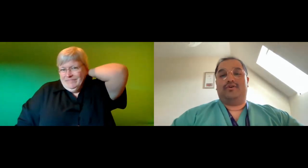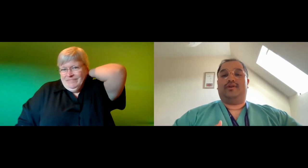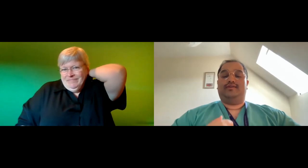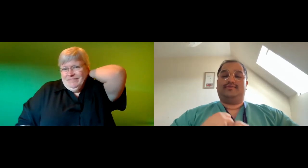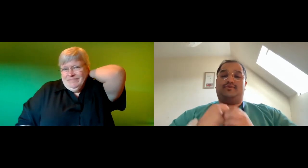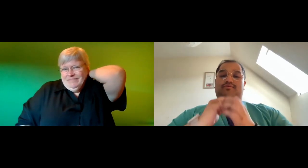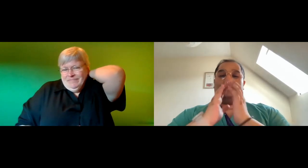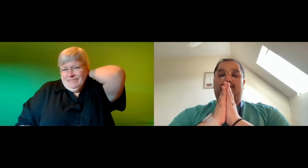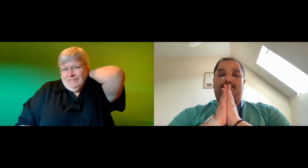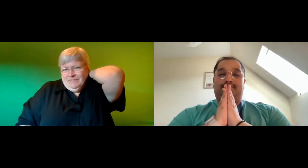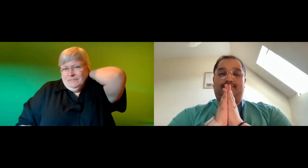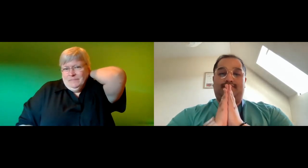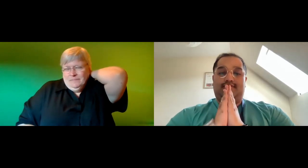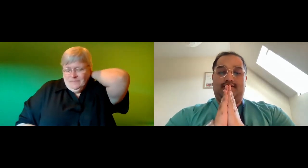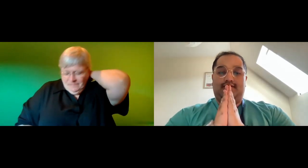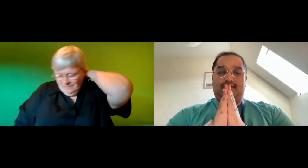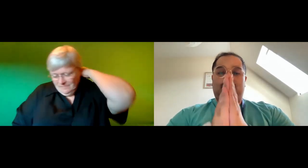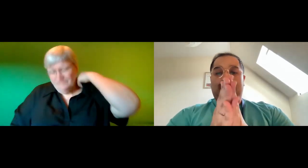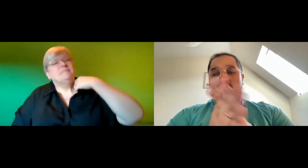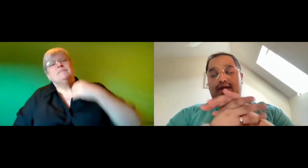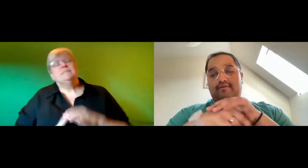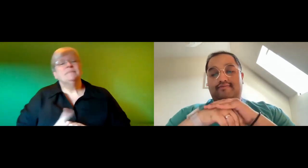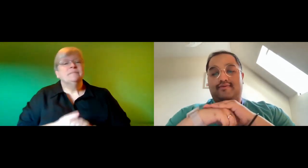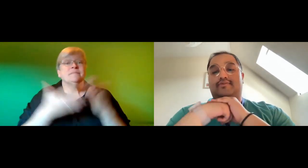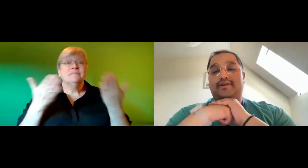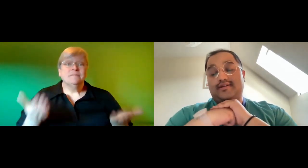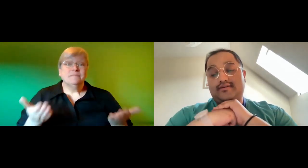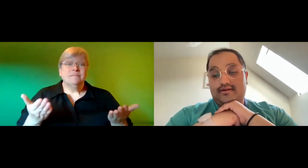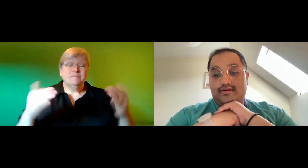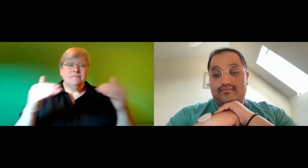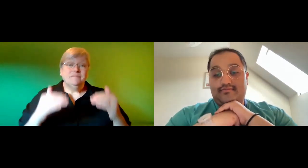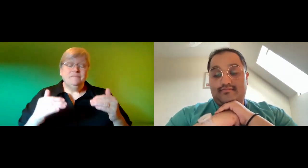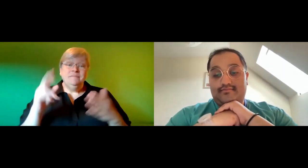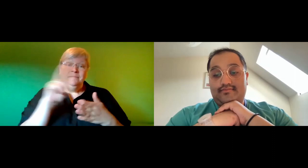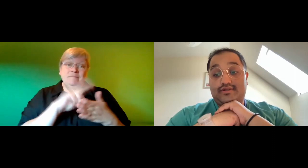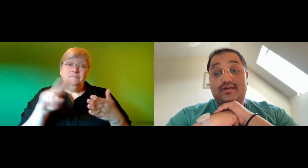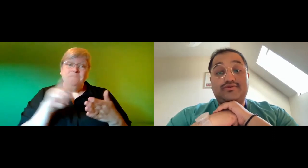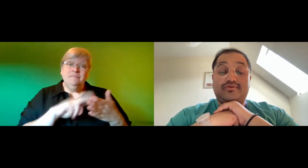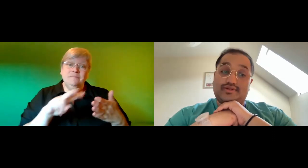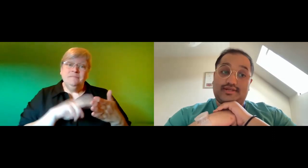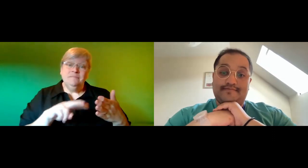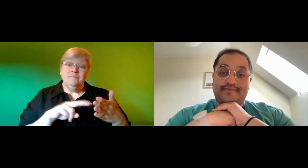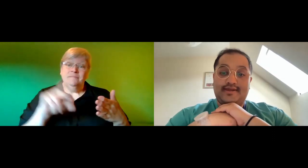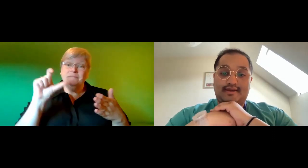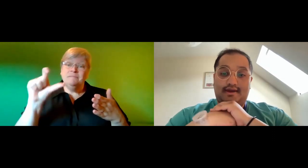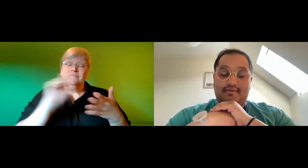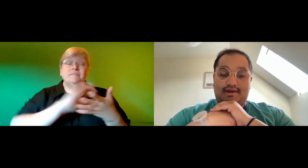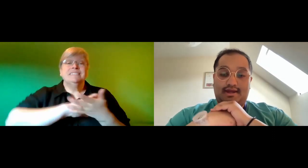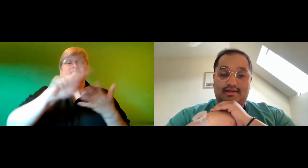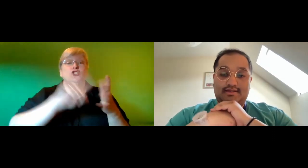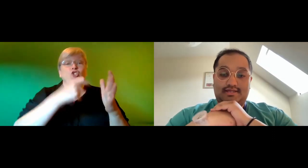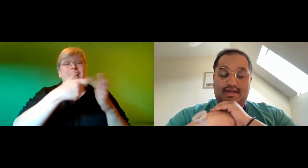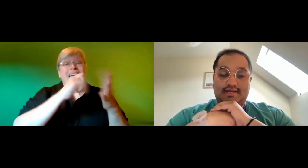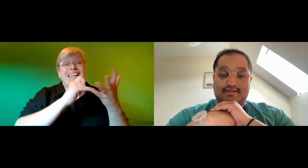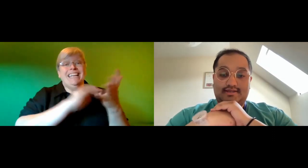okay so um we now have a reader um chakshu joshi um